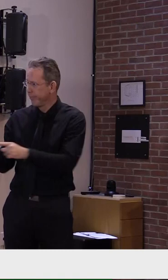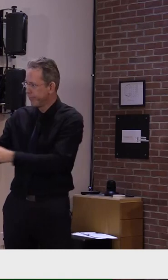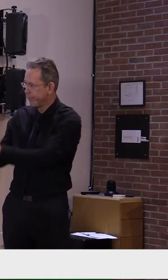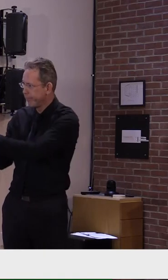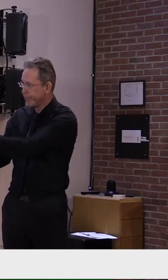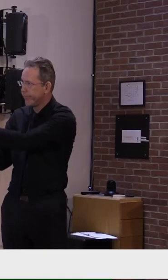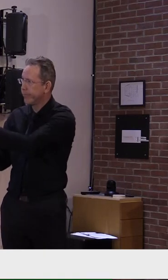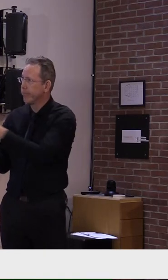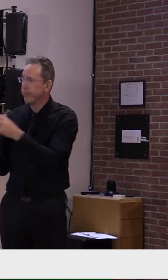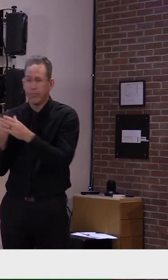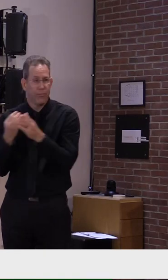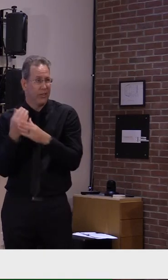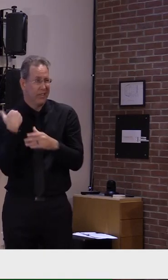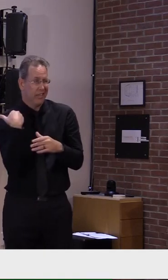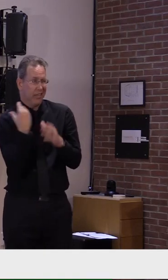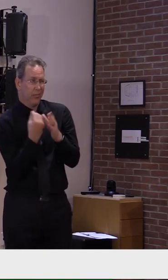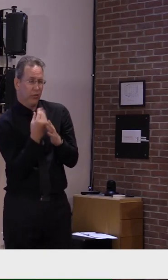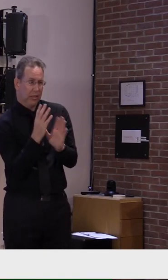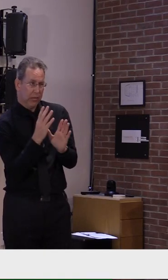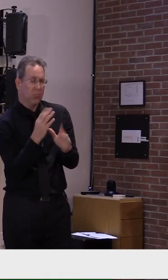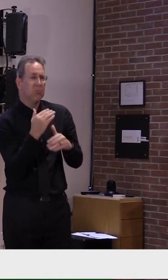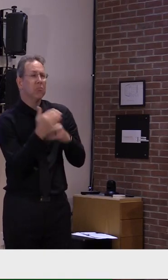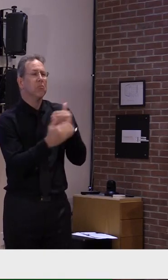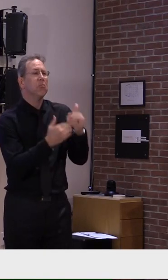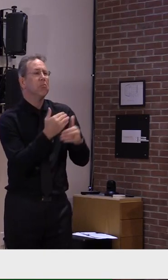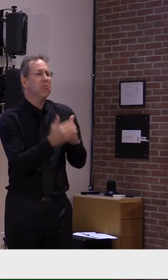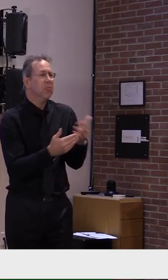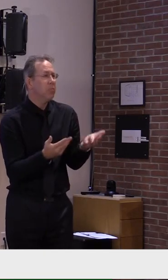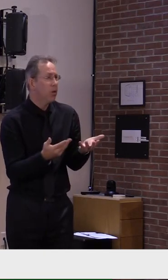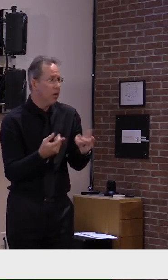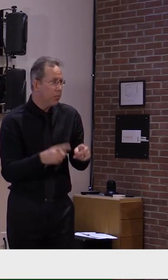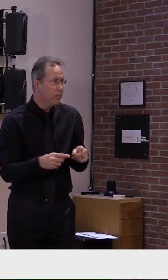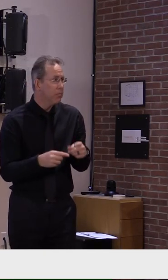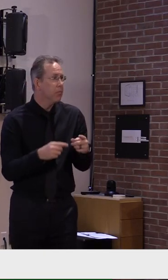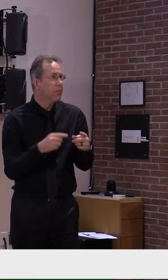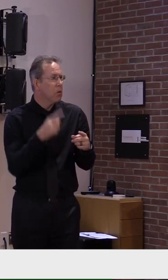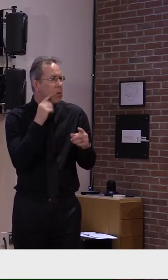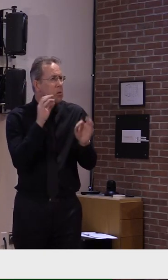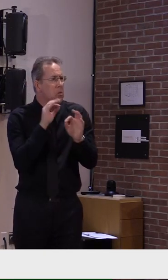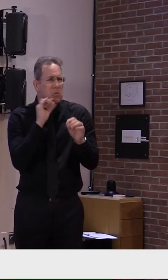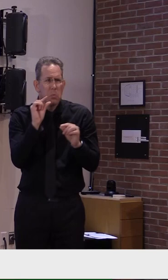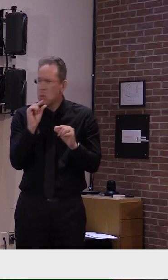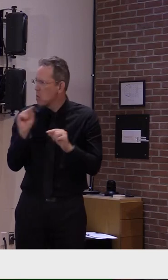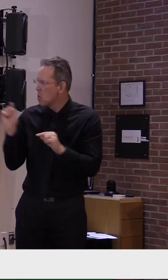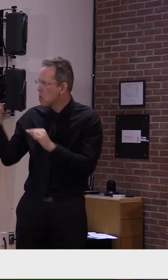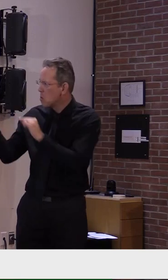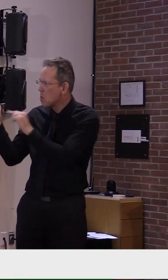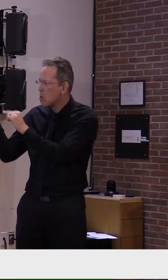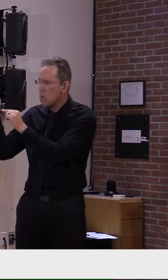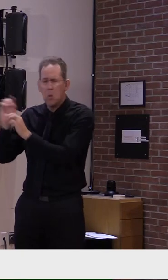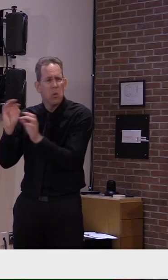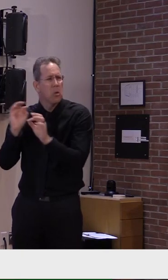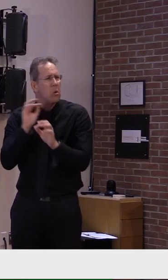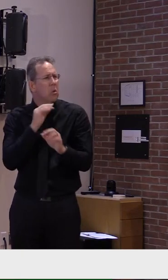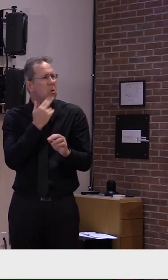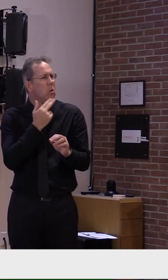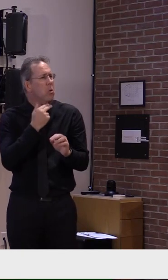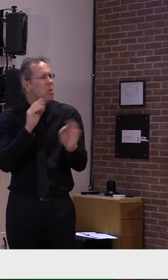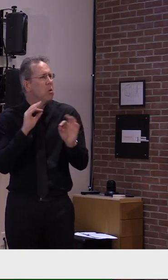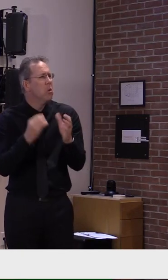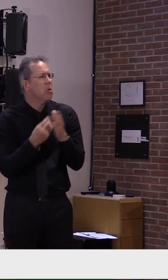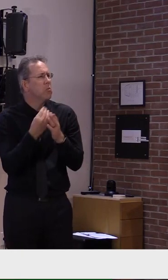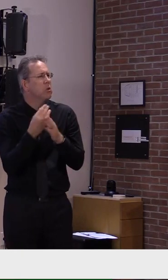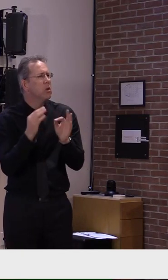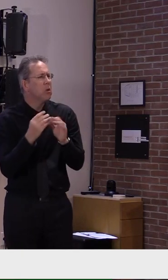at the first peak back in the spring, again, you'll notice that it was very localized. It was in the Northeast, New Orleans, a few other